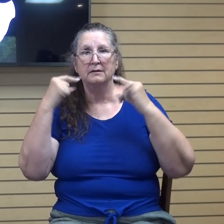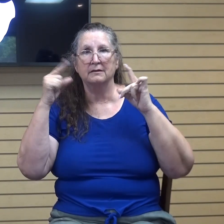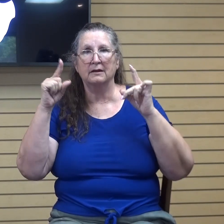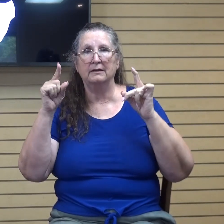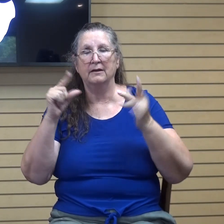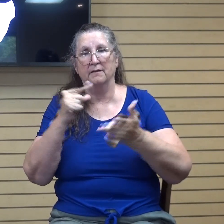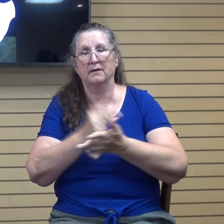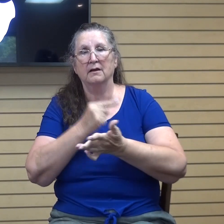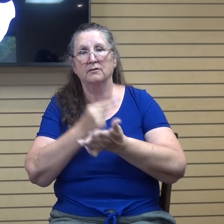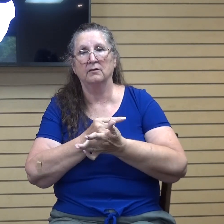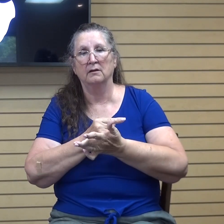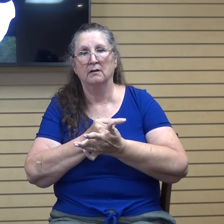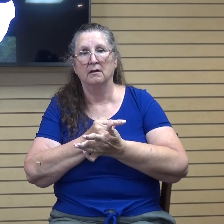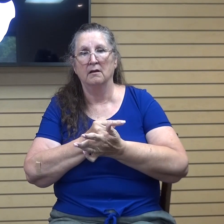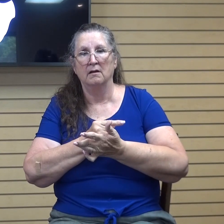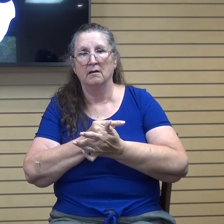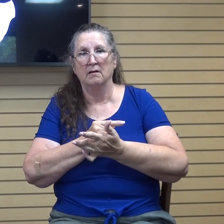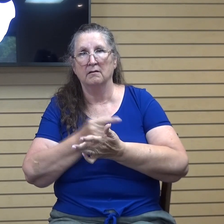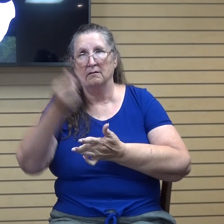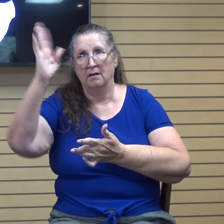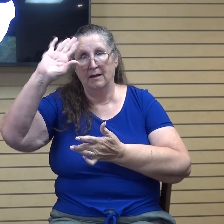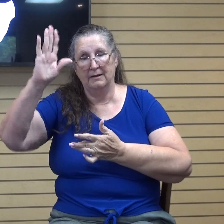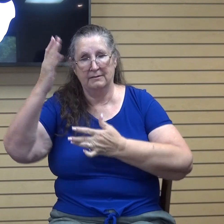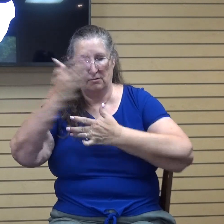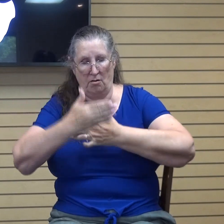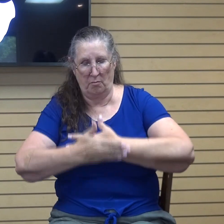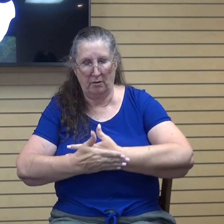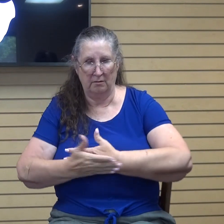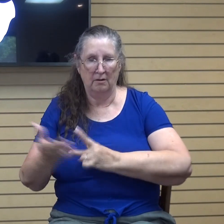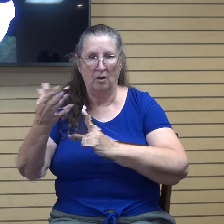put on the armor of God that you may be the Lord's soldier.